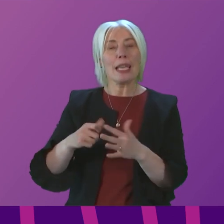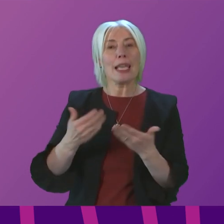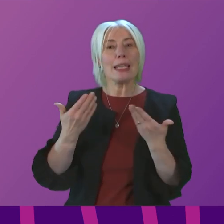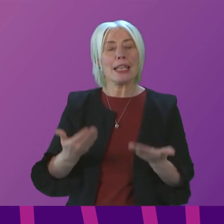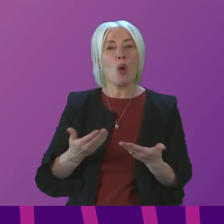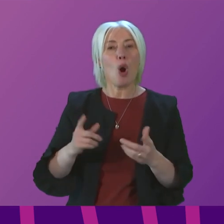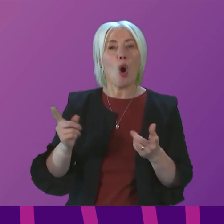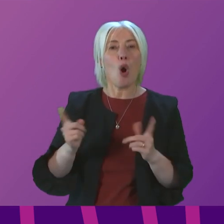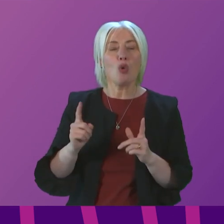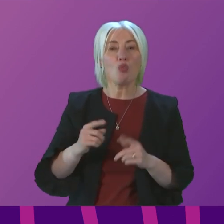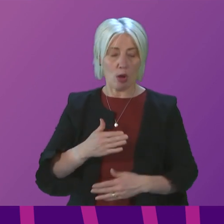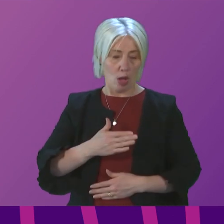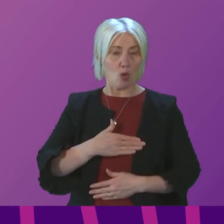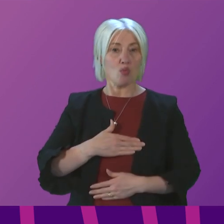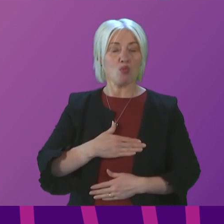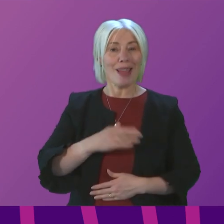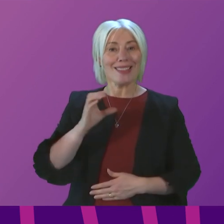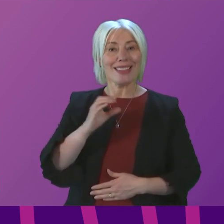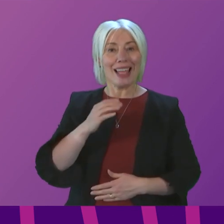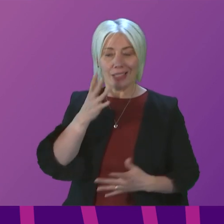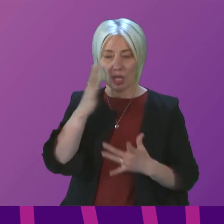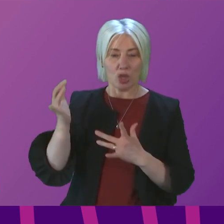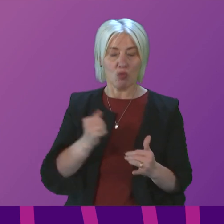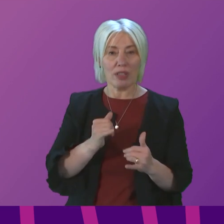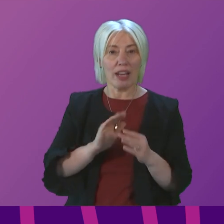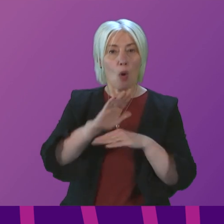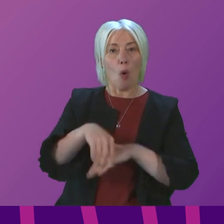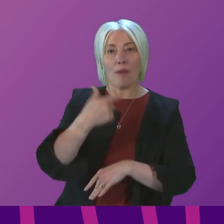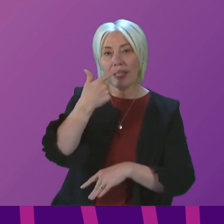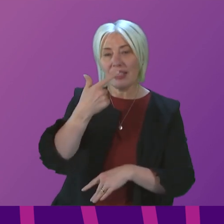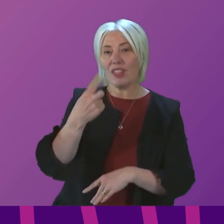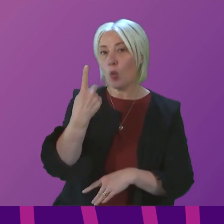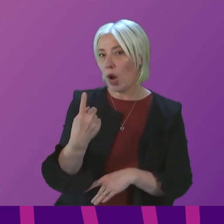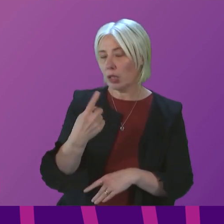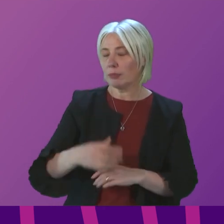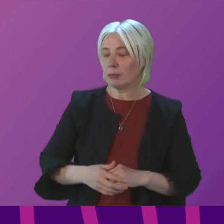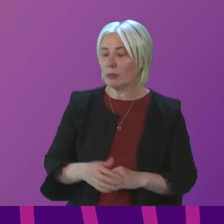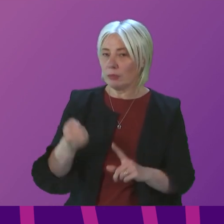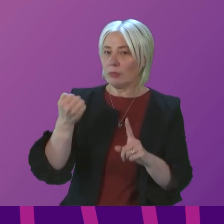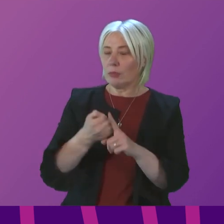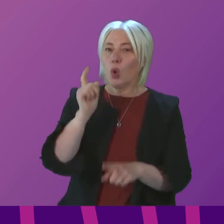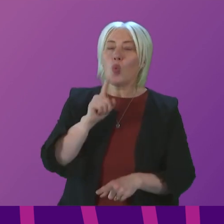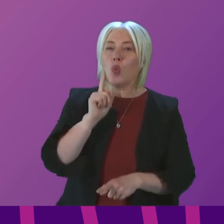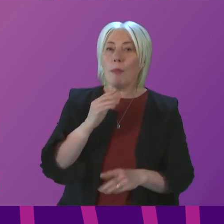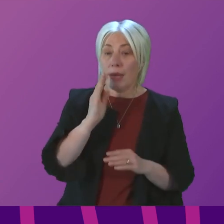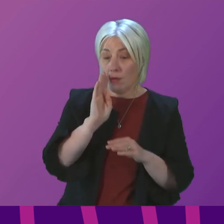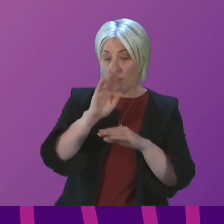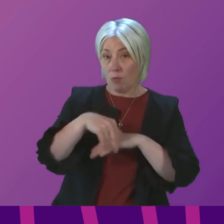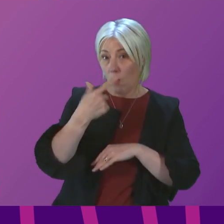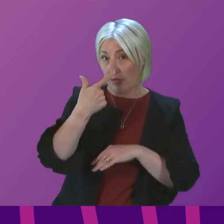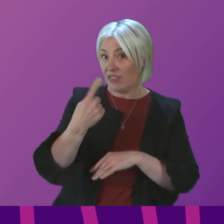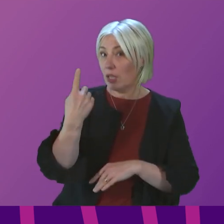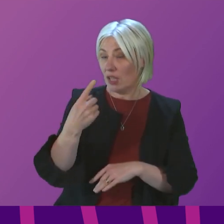on the resumption of breast cancer screening for those aged over 71. This is having a real impact on women aged over 70.